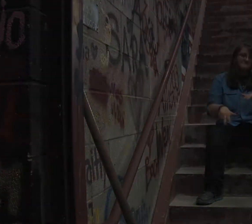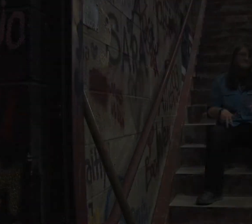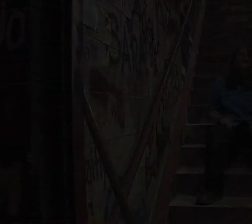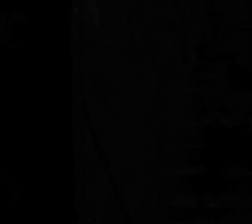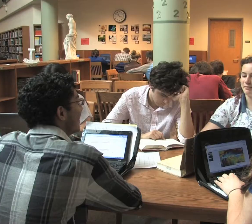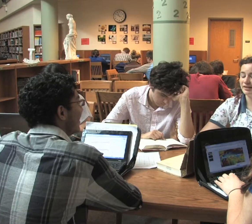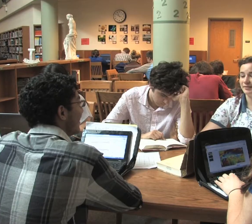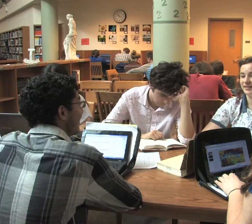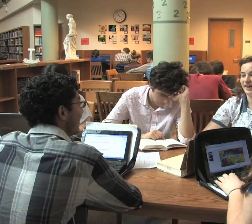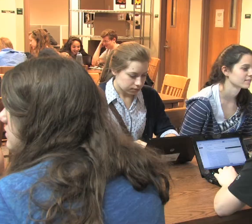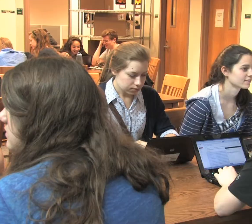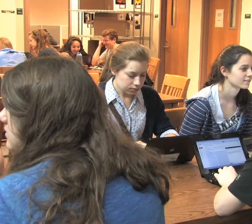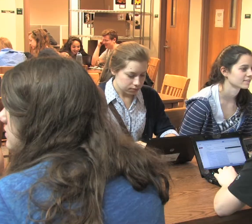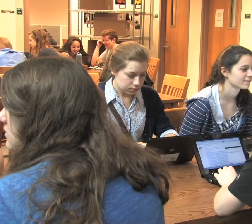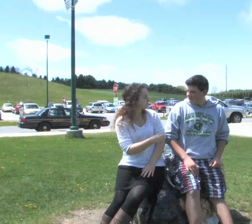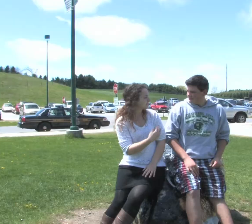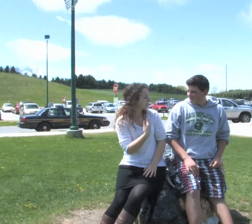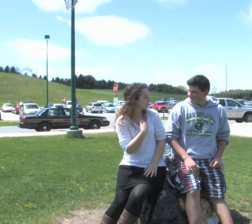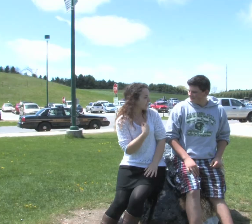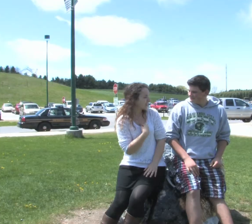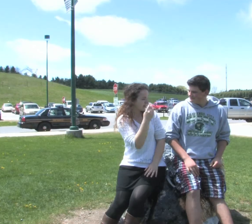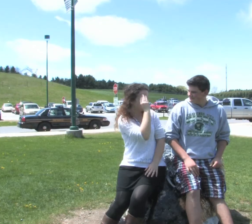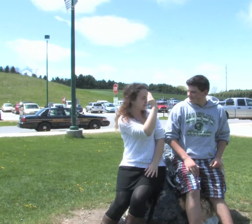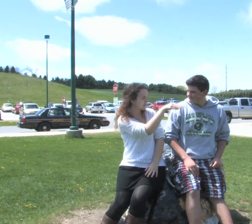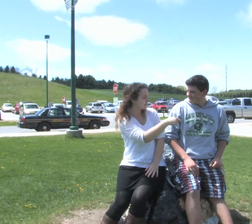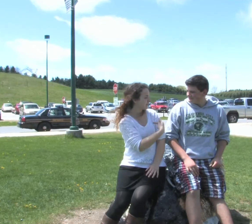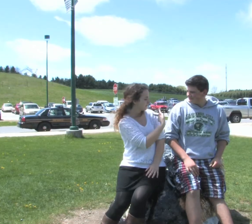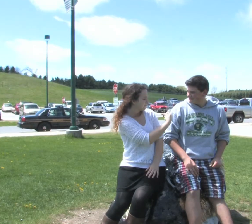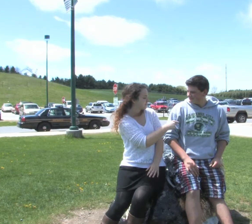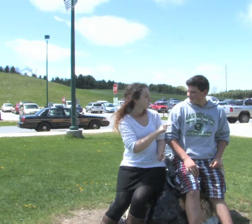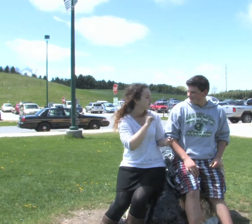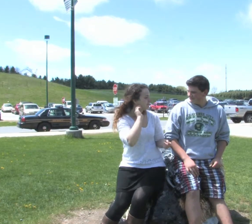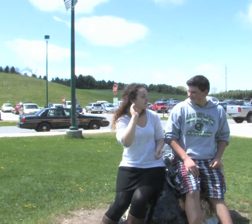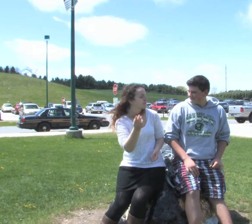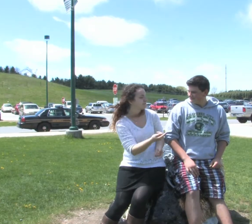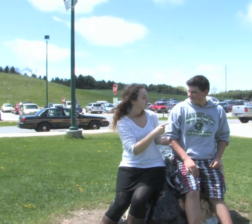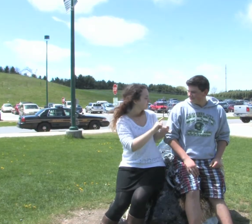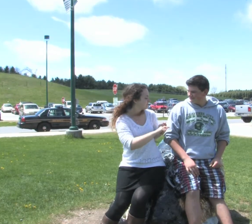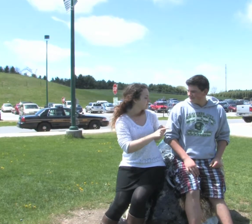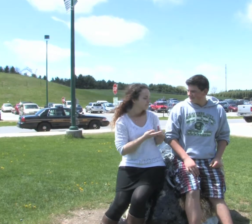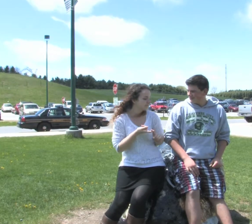Climb the fence, books and guns I can tell that we are gonna be friends